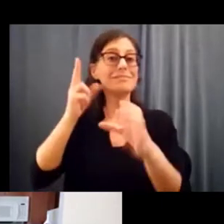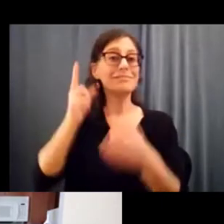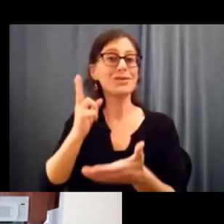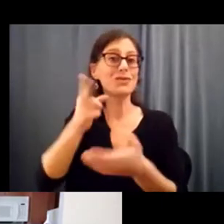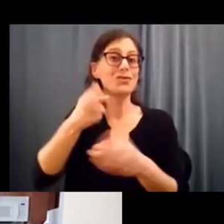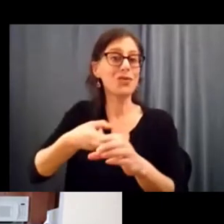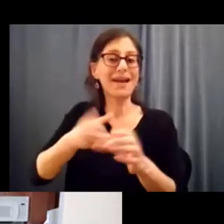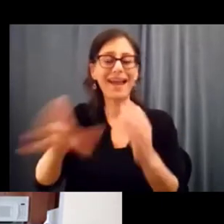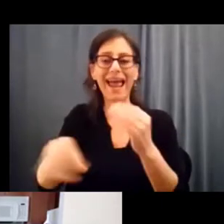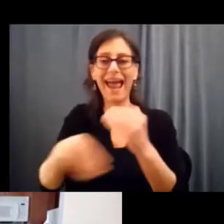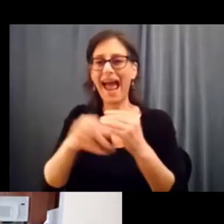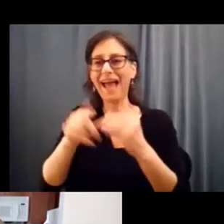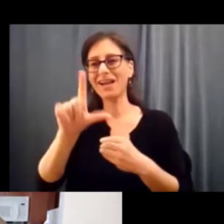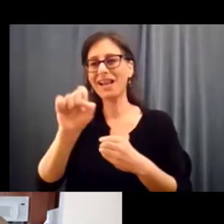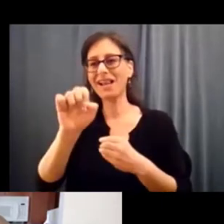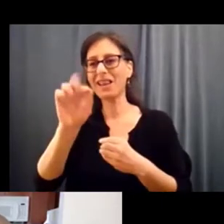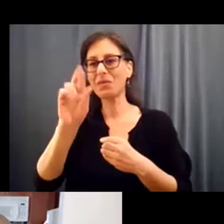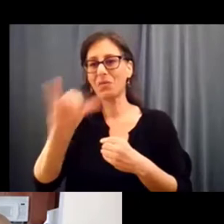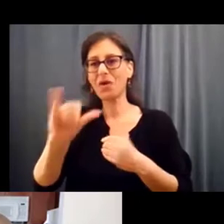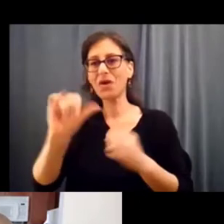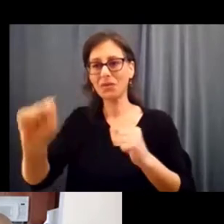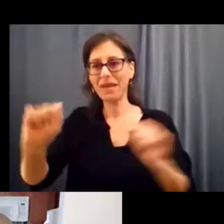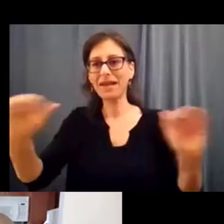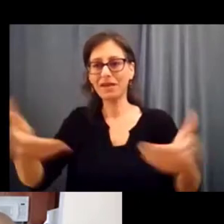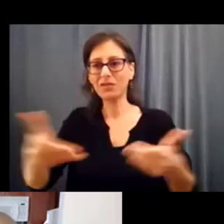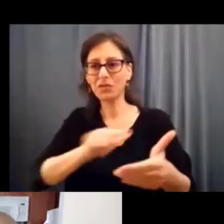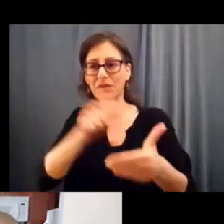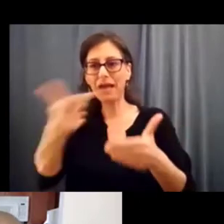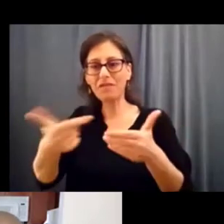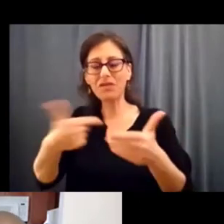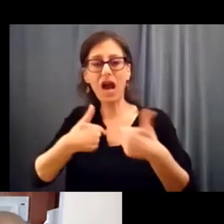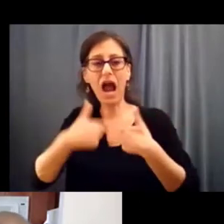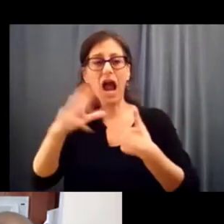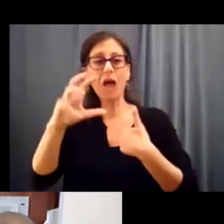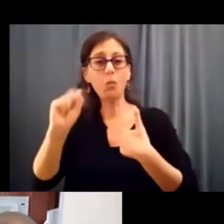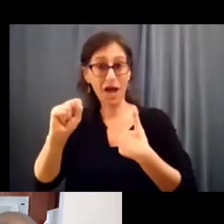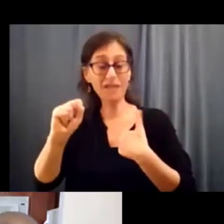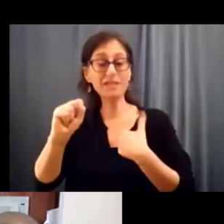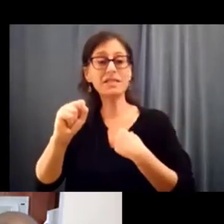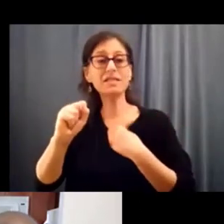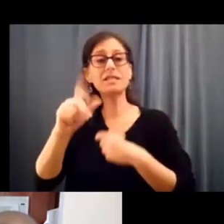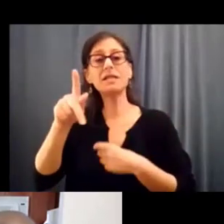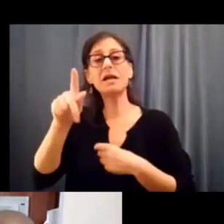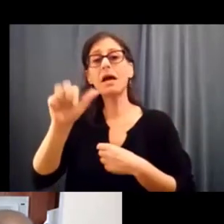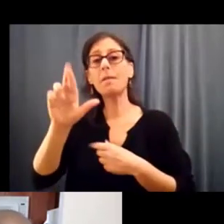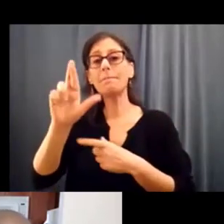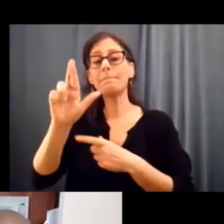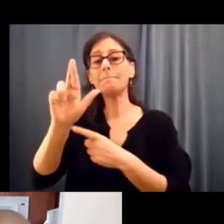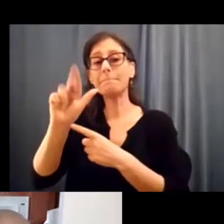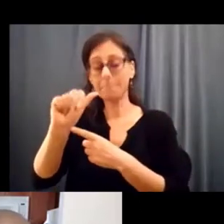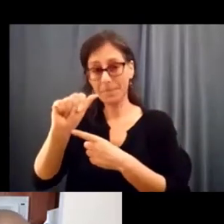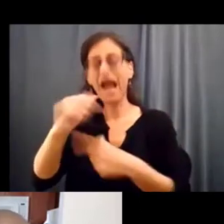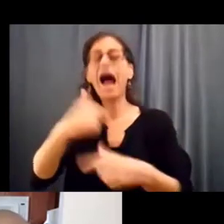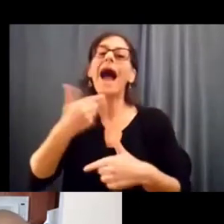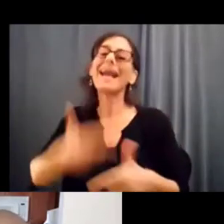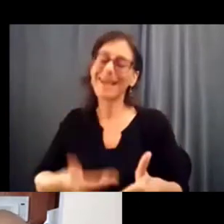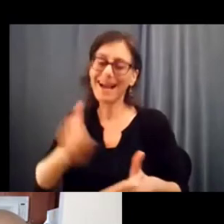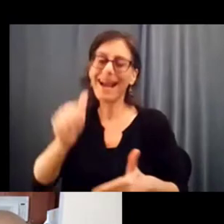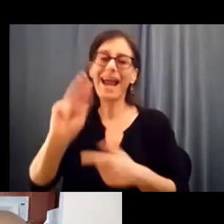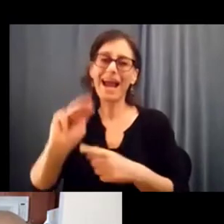know Leroy, you could introduce yourself afterwards. But I wanted